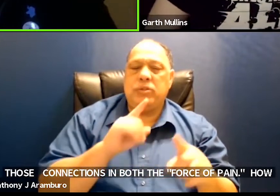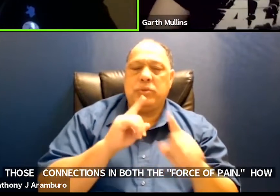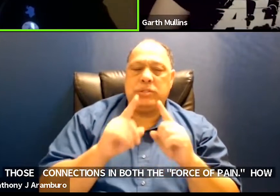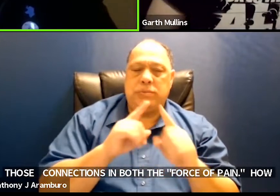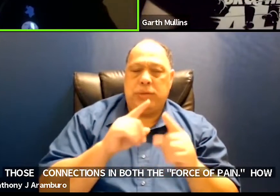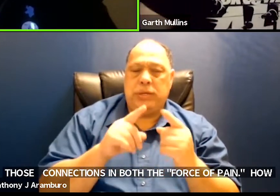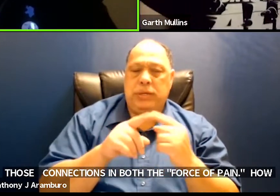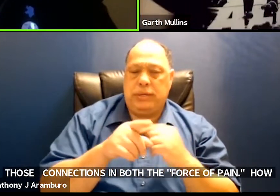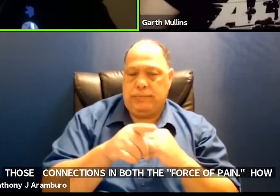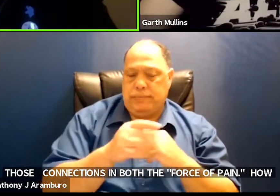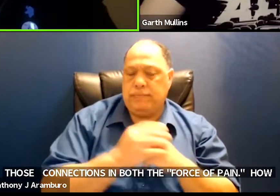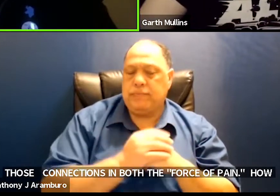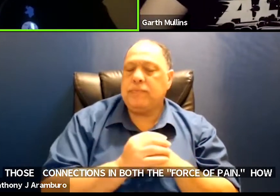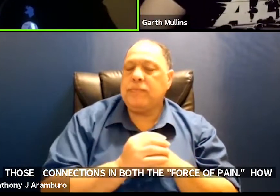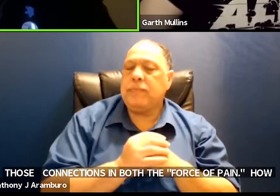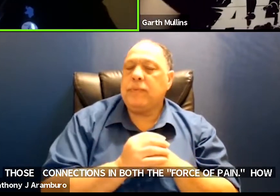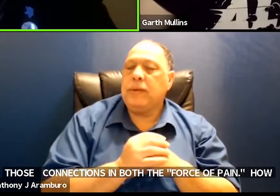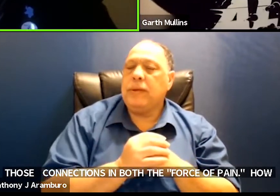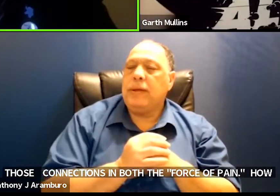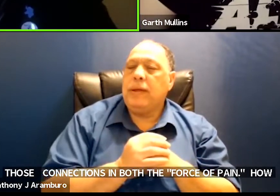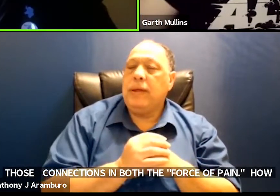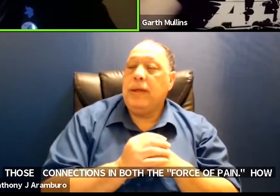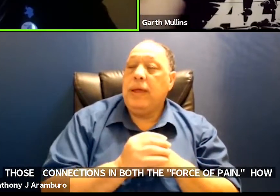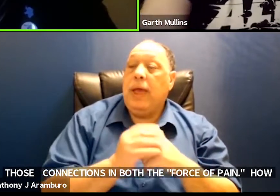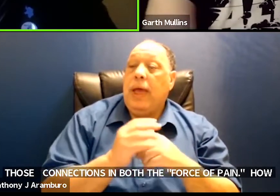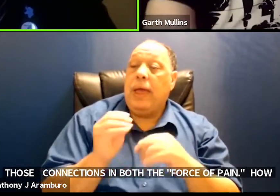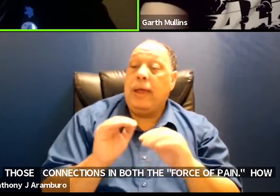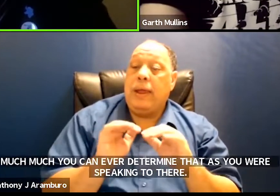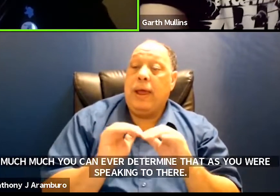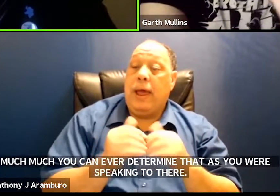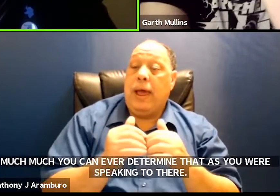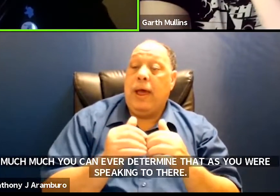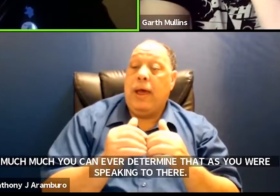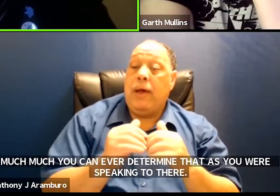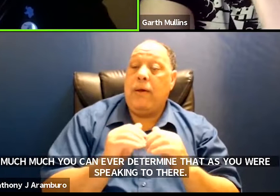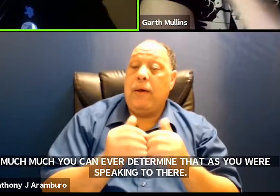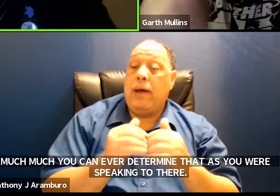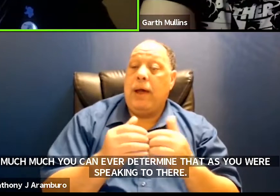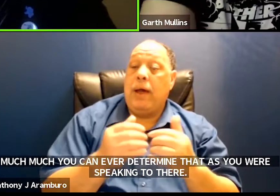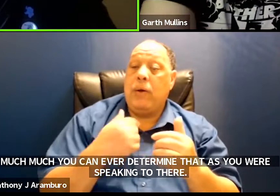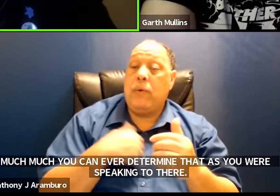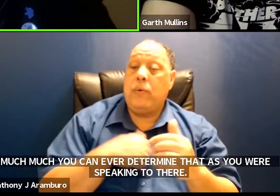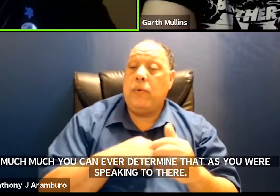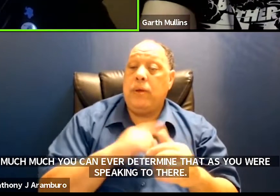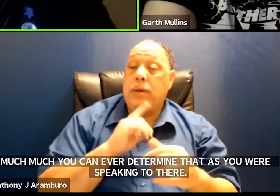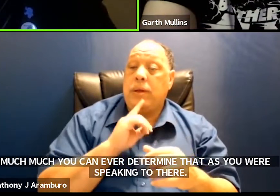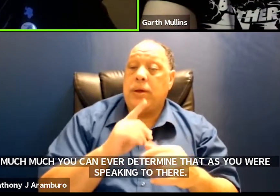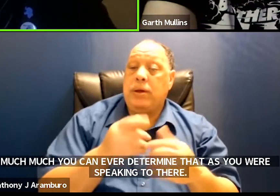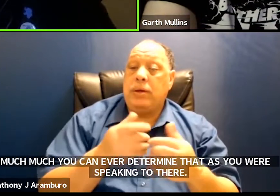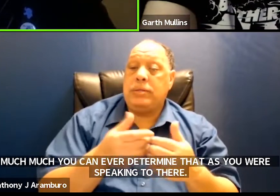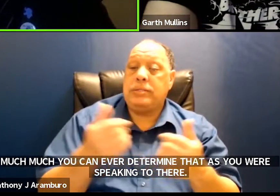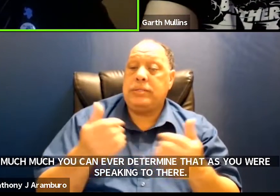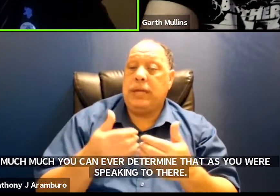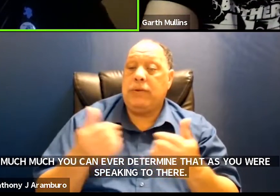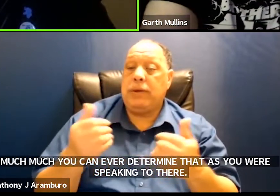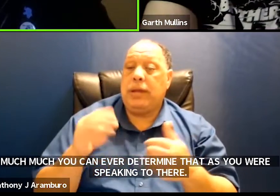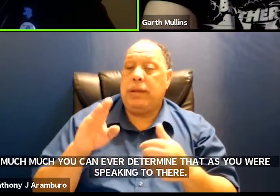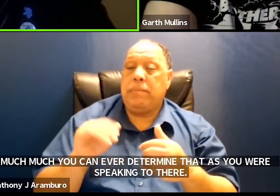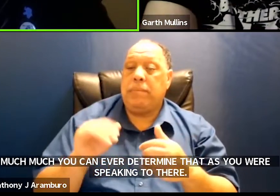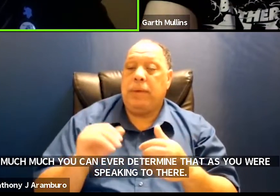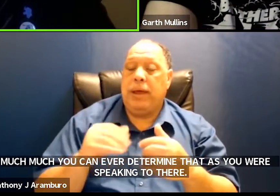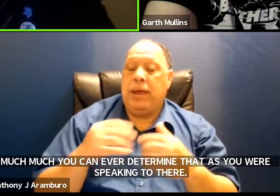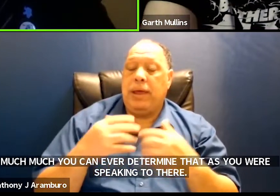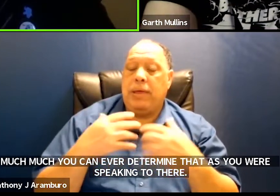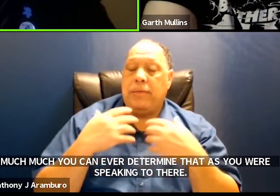um and and how we are so segregated by the health care system